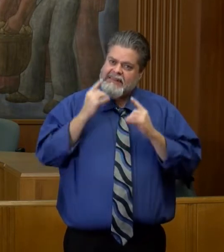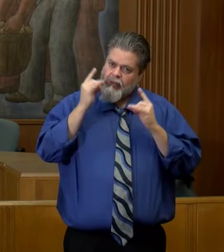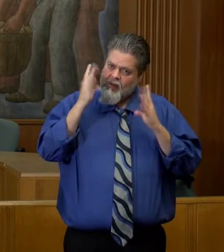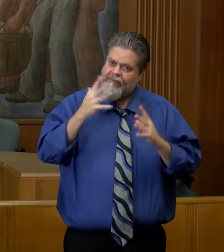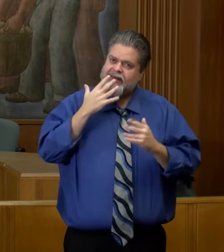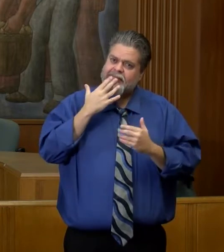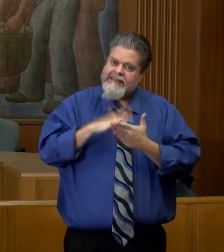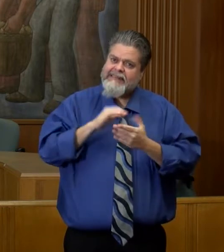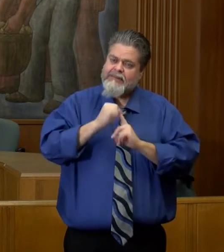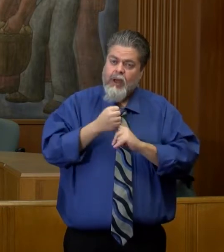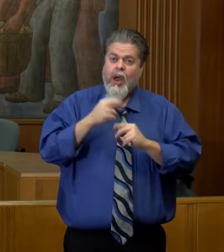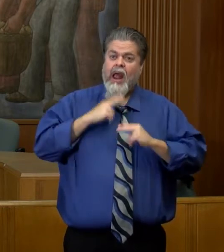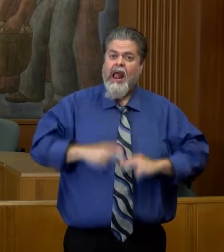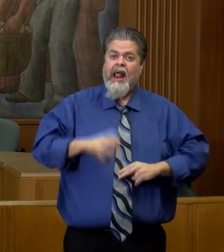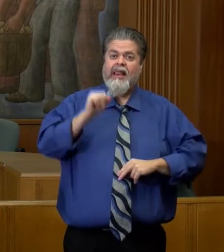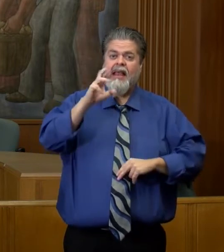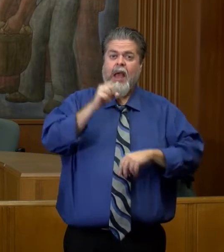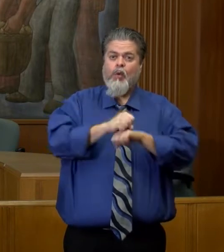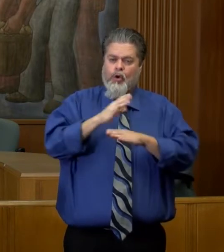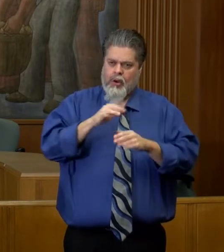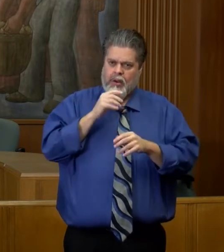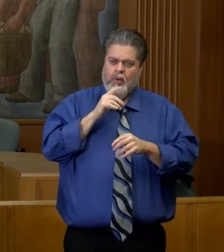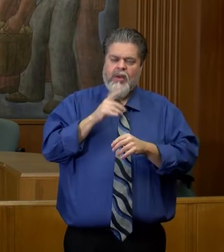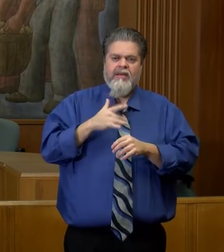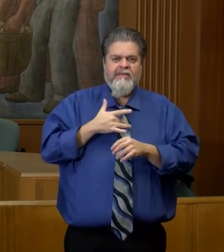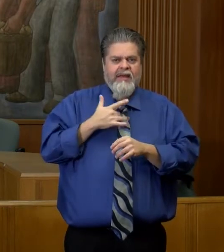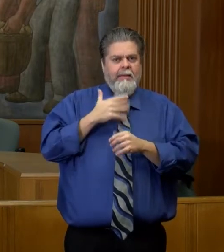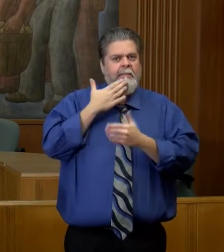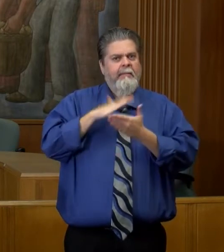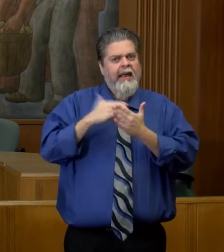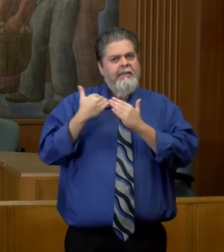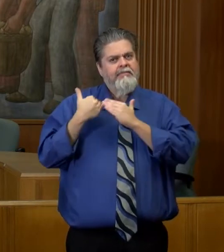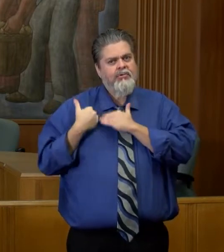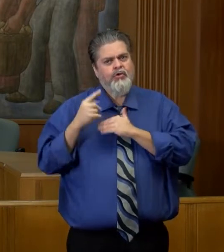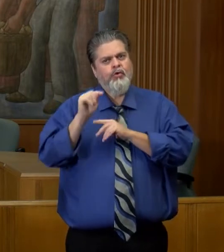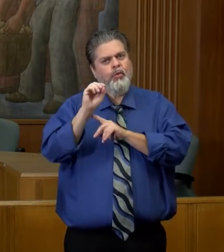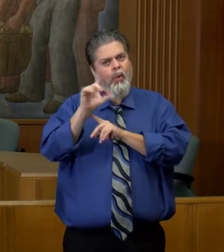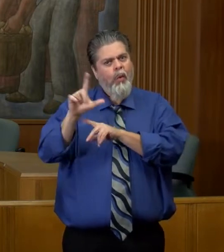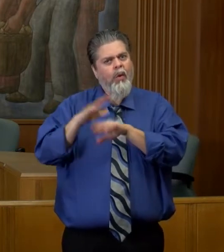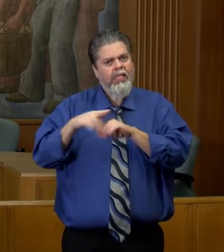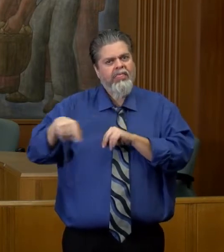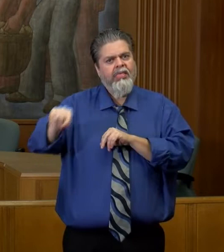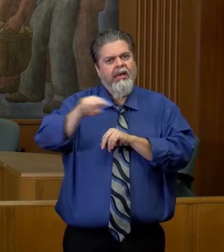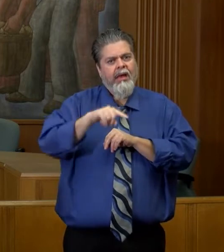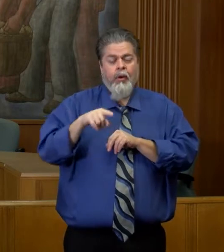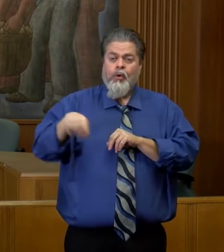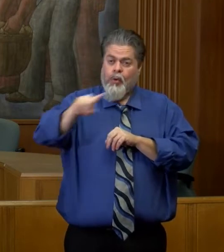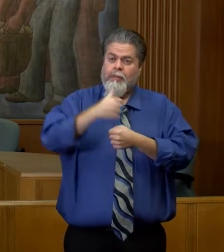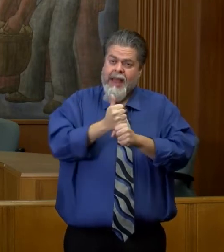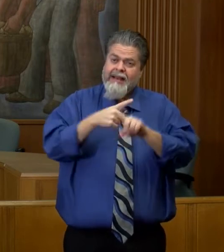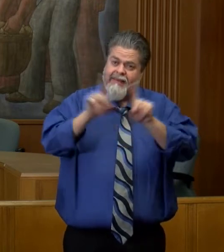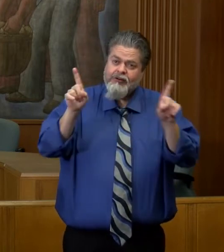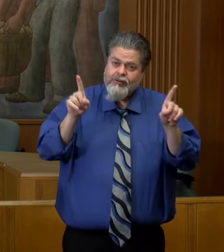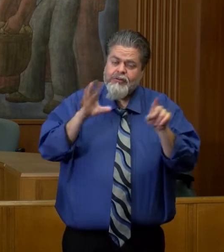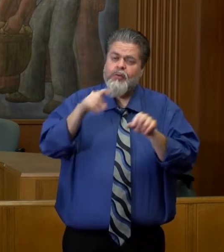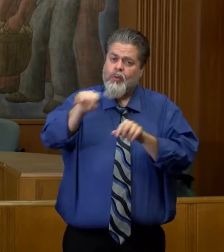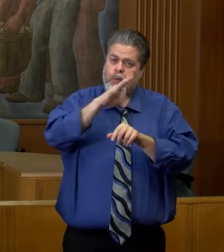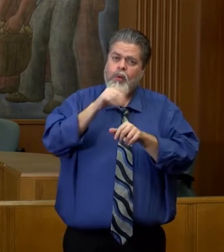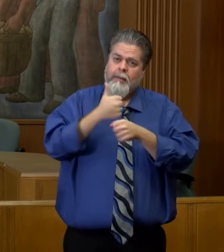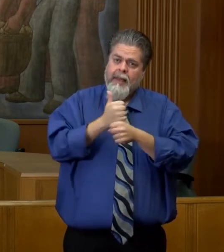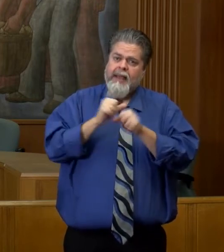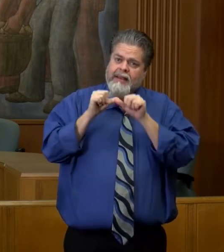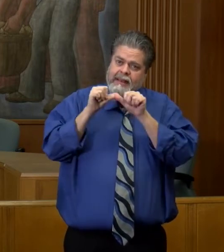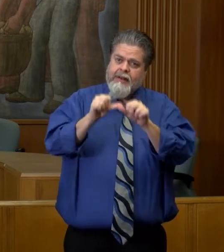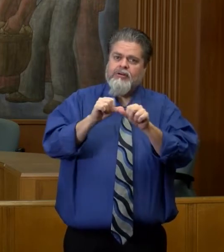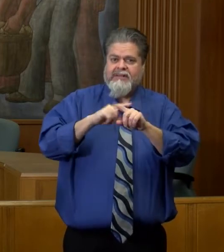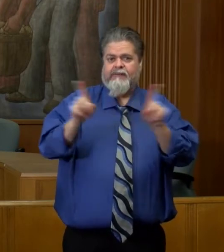care workers, that takes a toll on them. And so thank you for everything you do. You are making a difference and you will continue to make a difference.